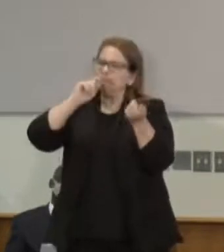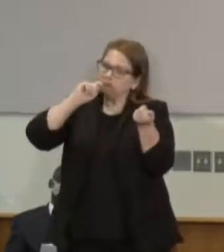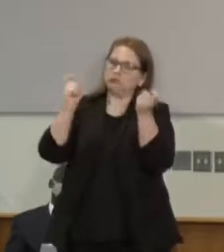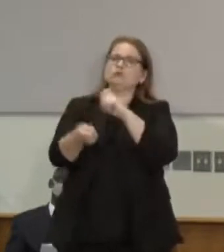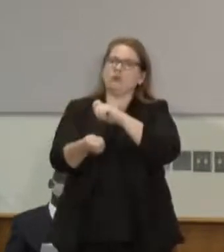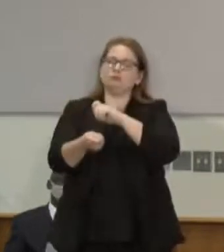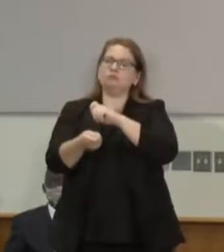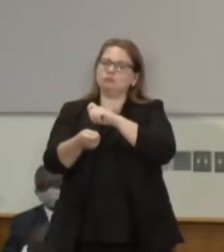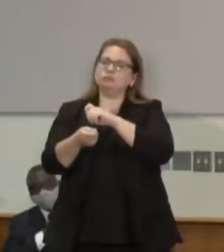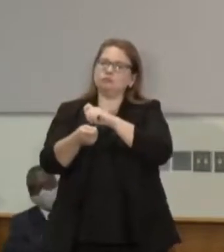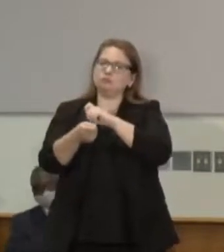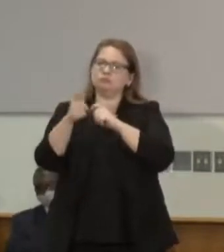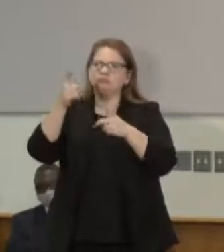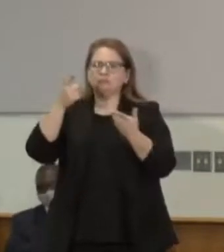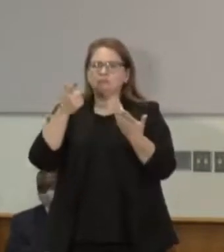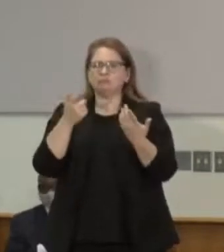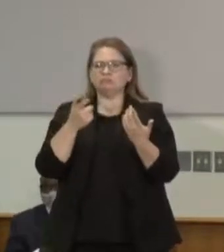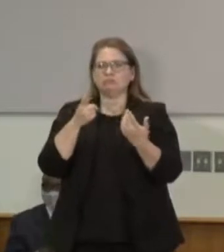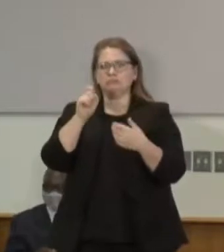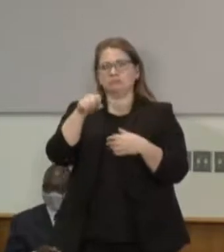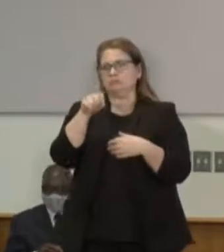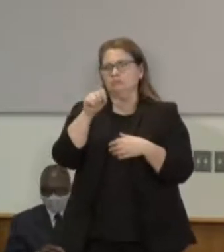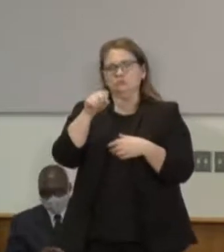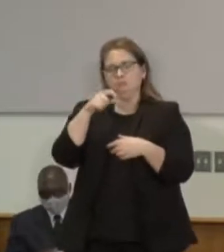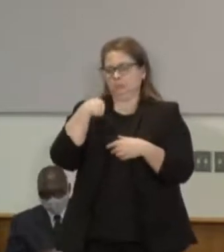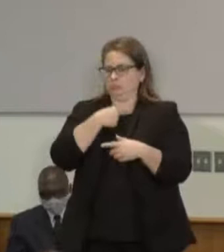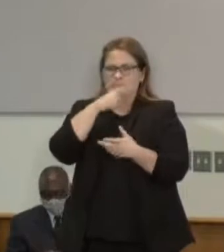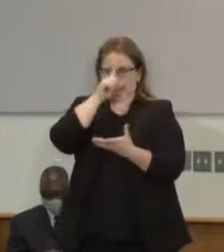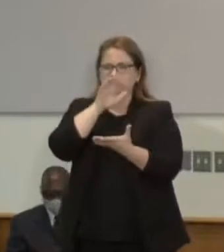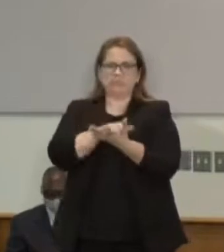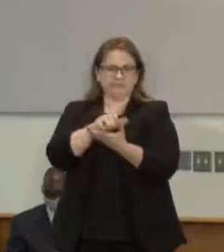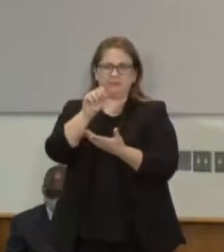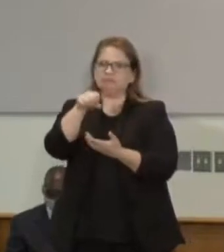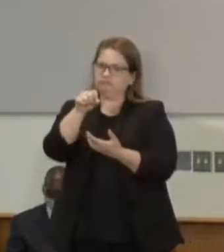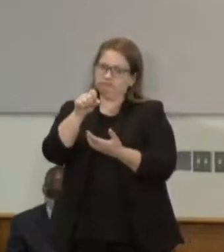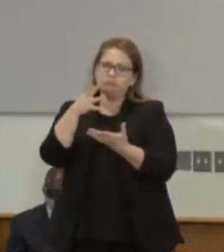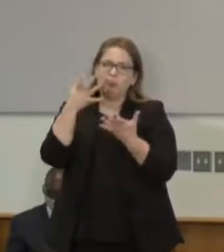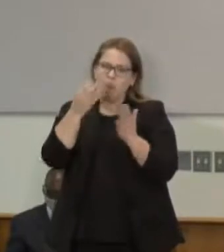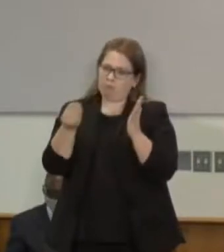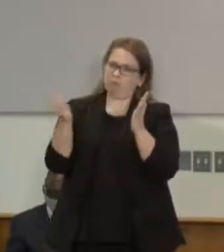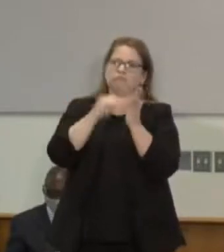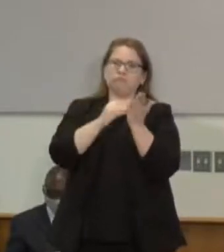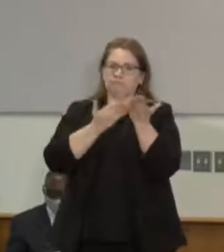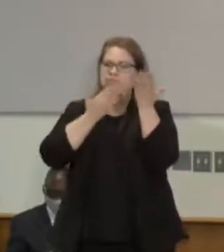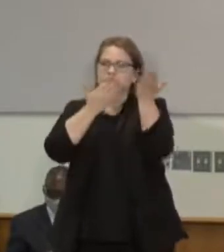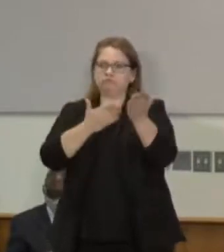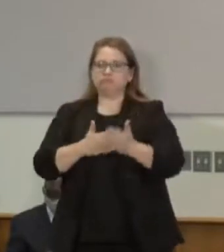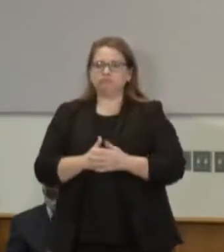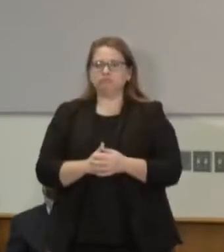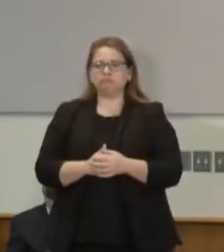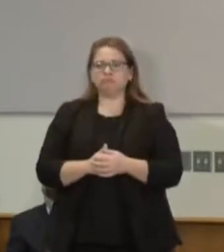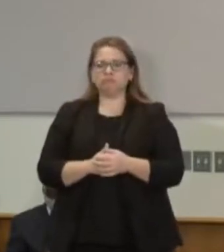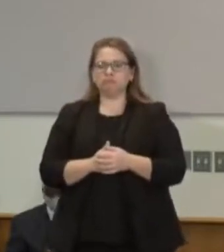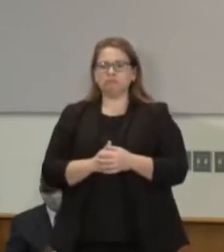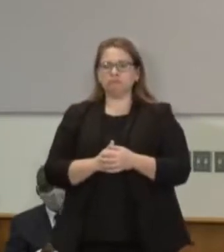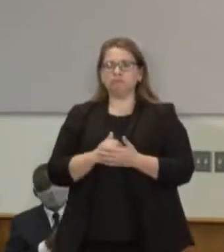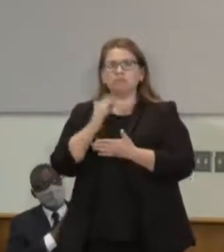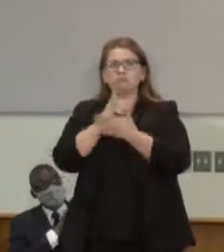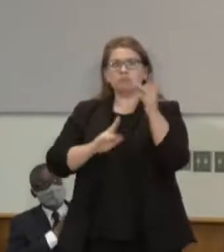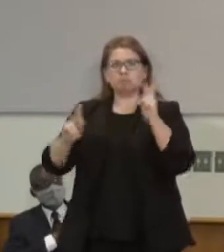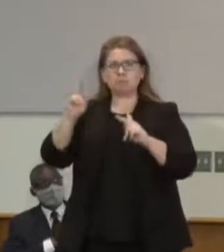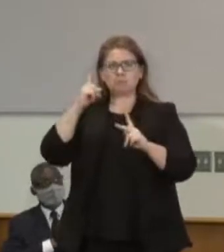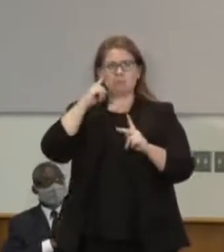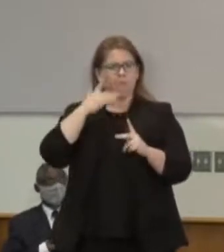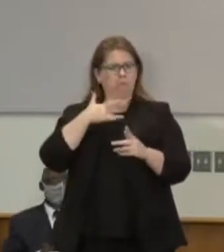is working on, we really believe that this idea that there's a prohibition that you can't set the number and that really gives local government